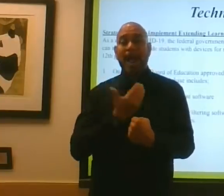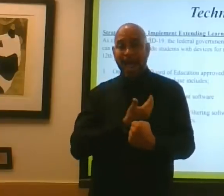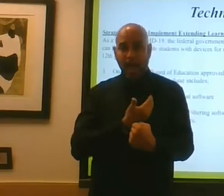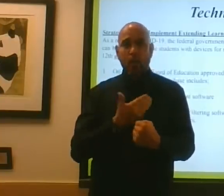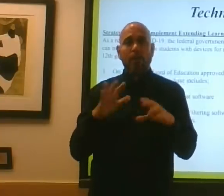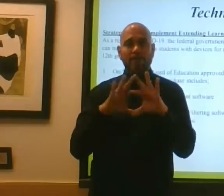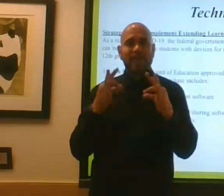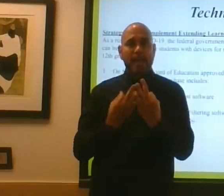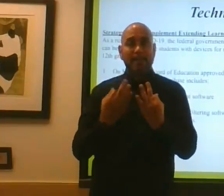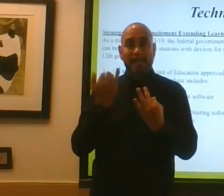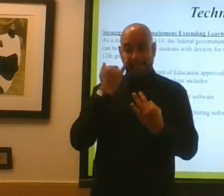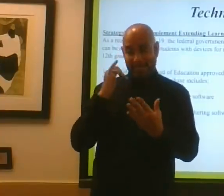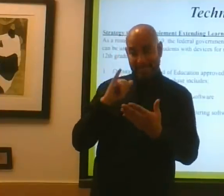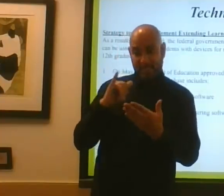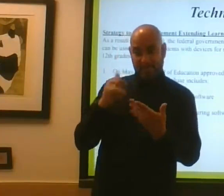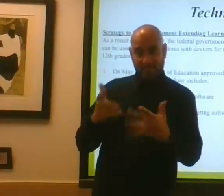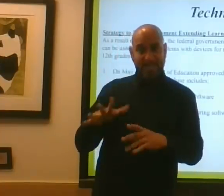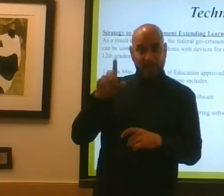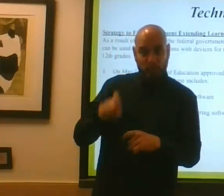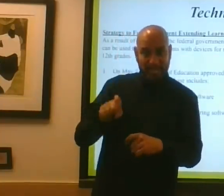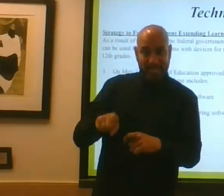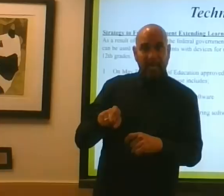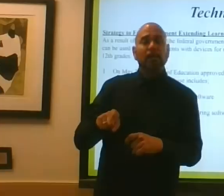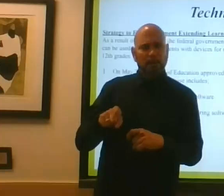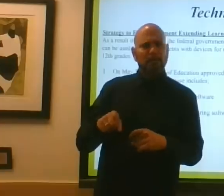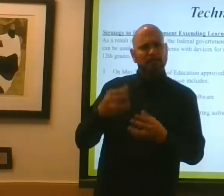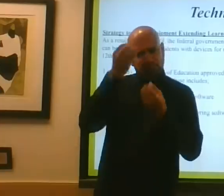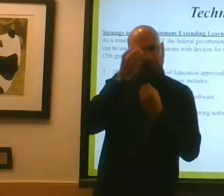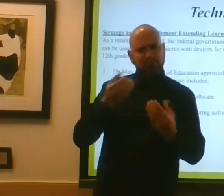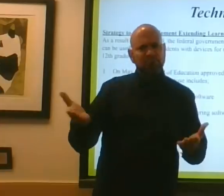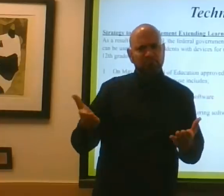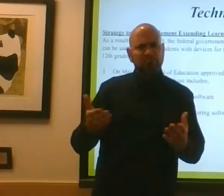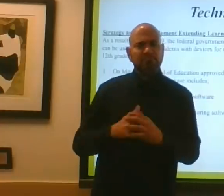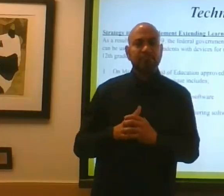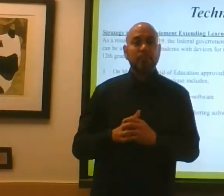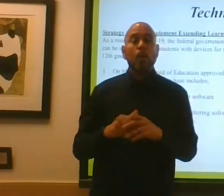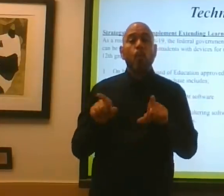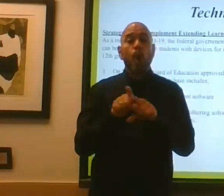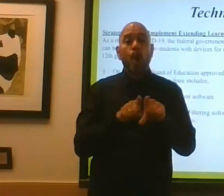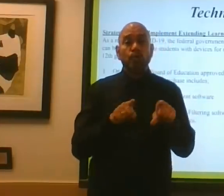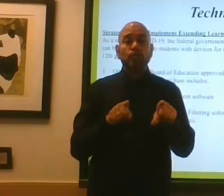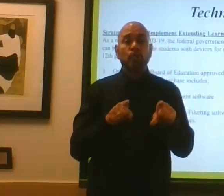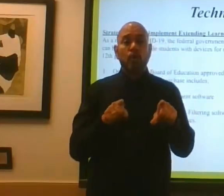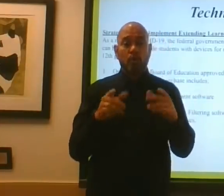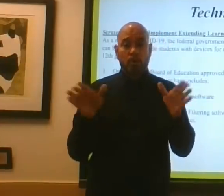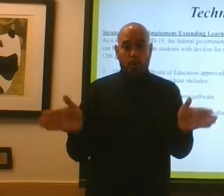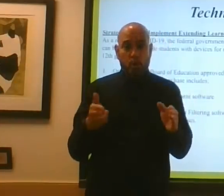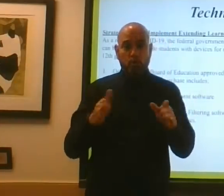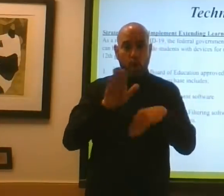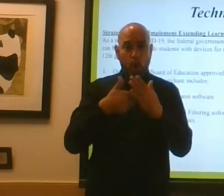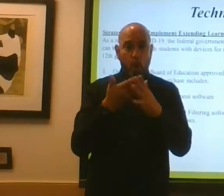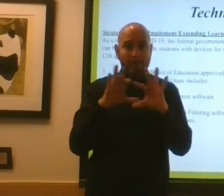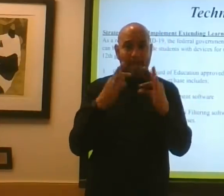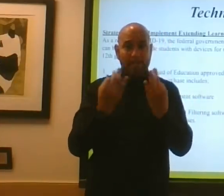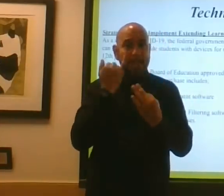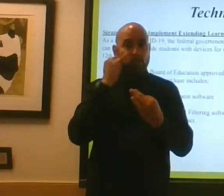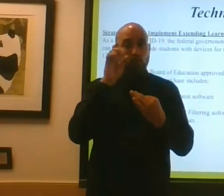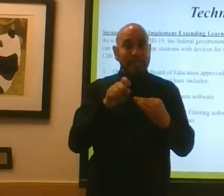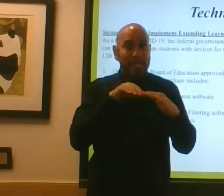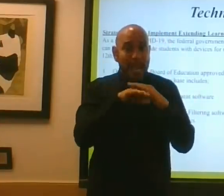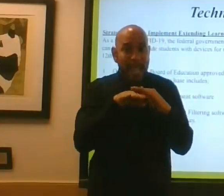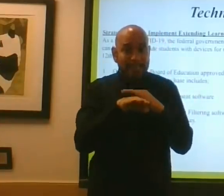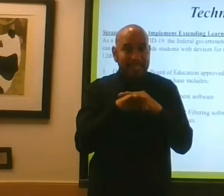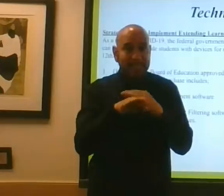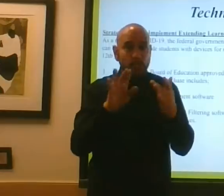families that need those devices. We're also encouraging you families, encouraging all families, if you need access to the